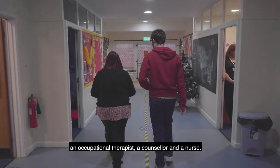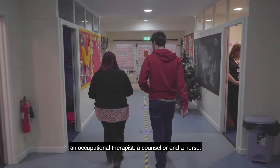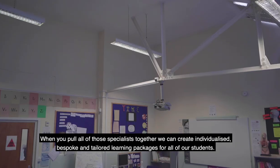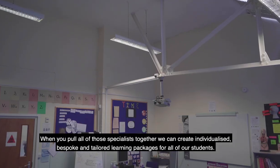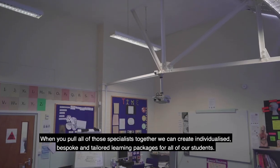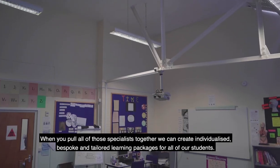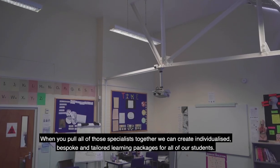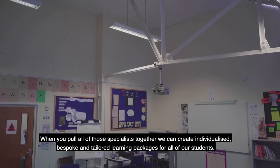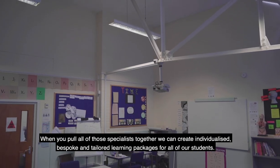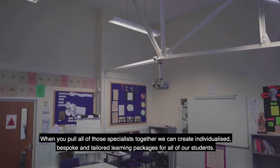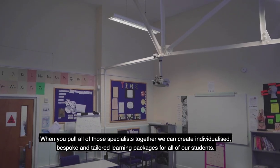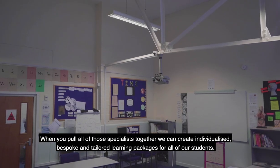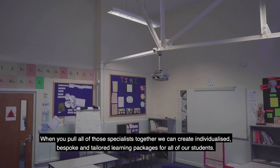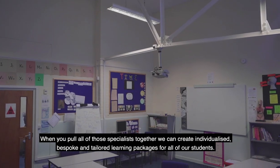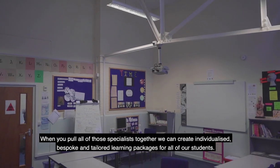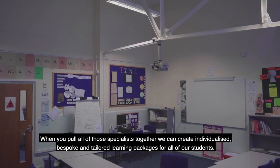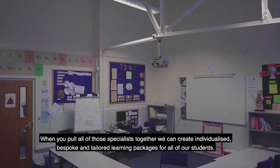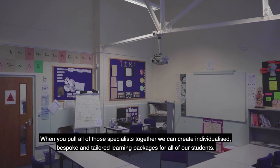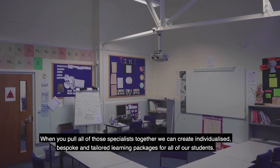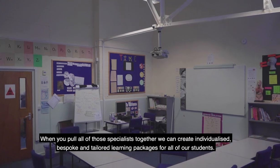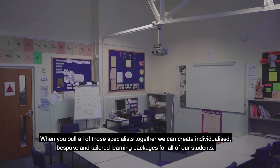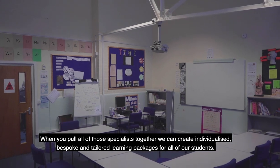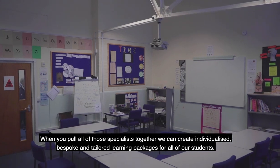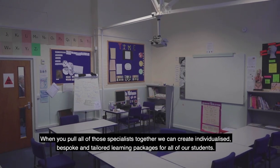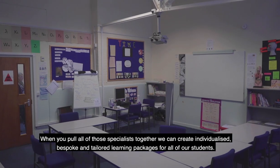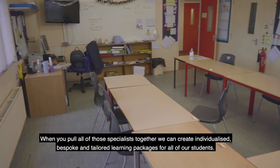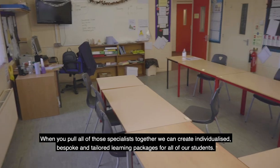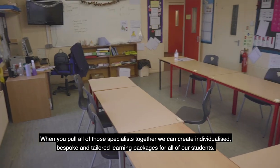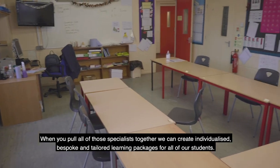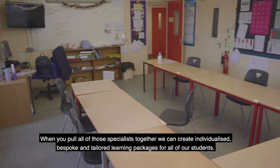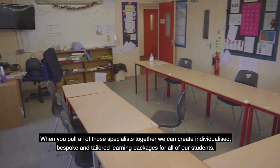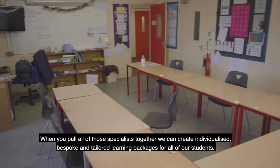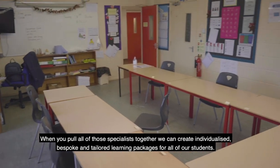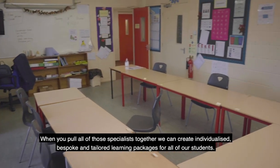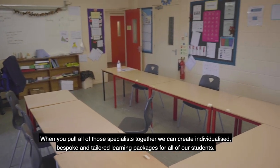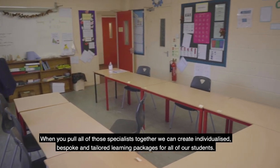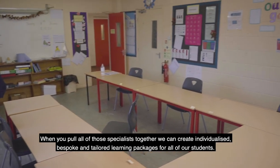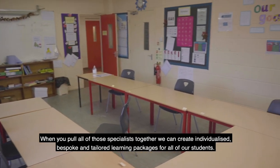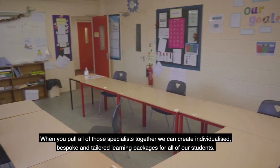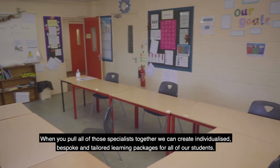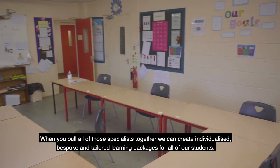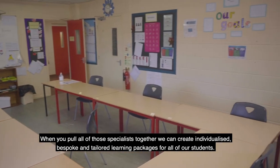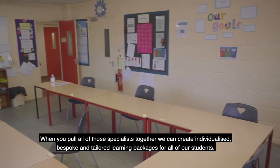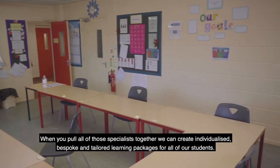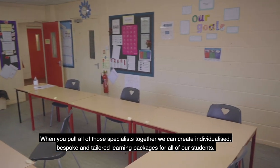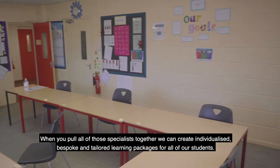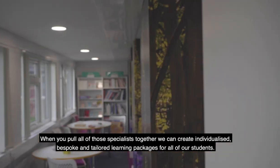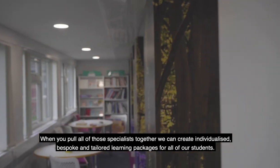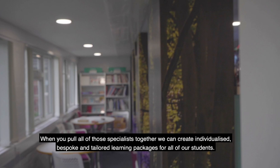When you pull all of those specialists together we can create individualised, bespoke and